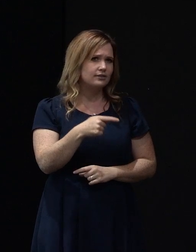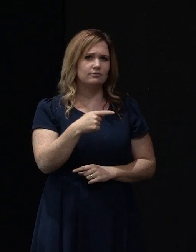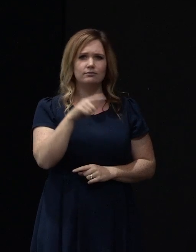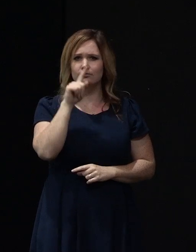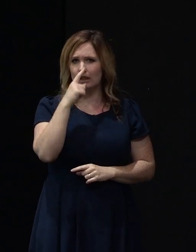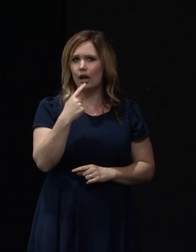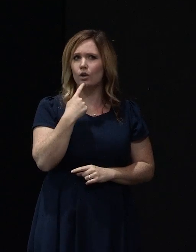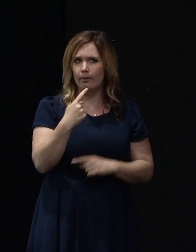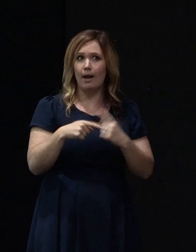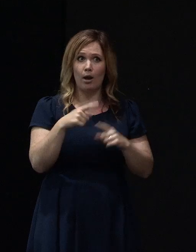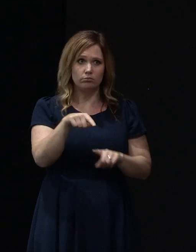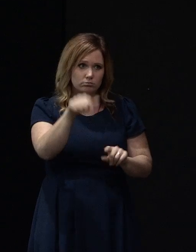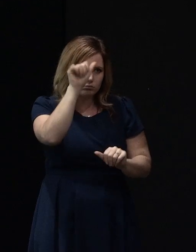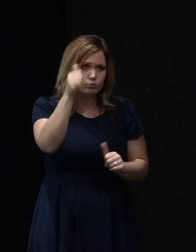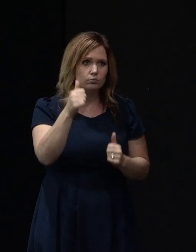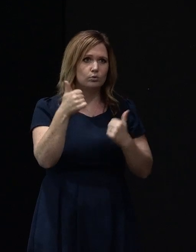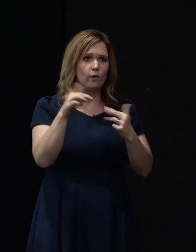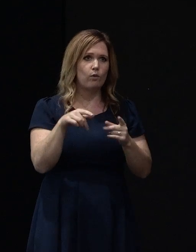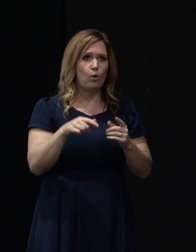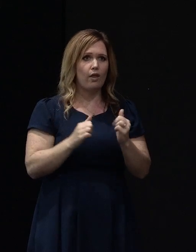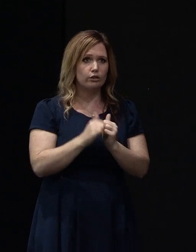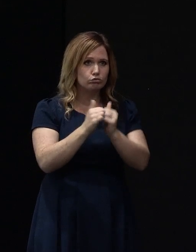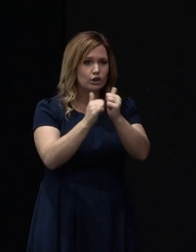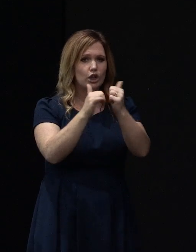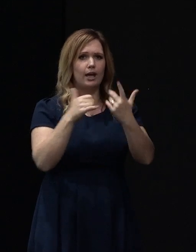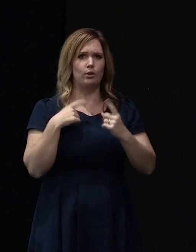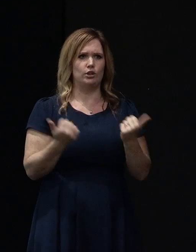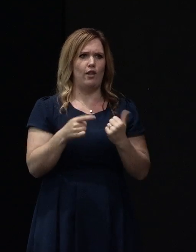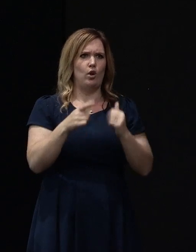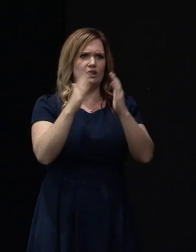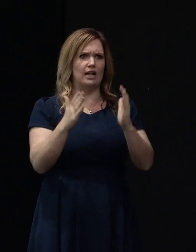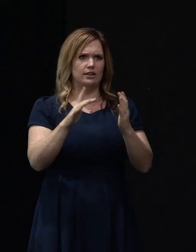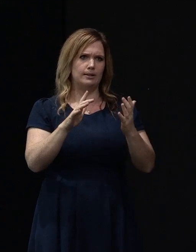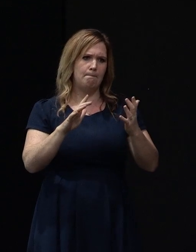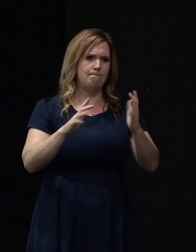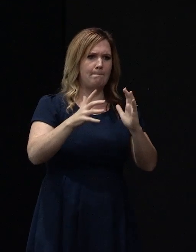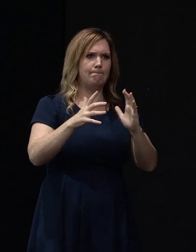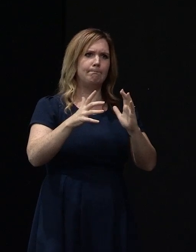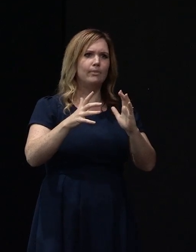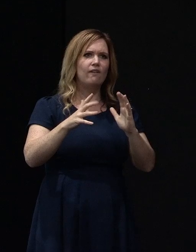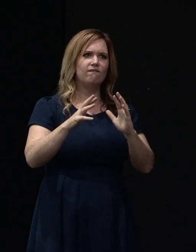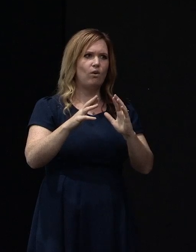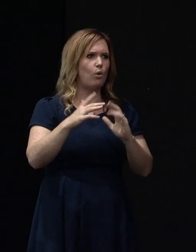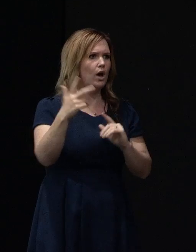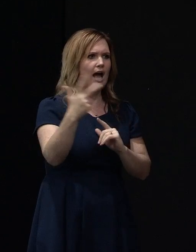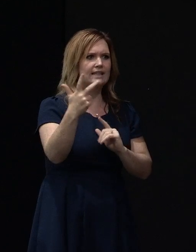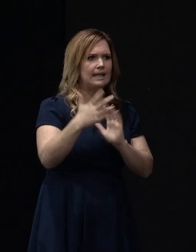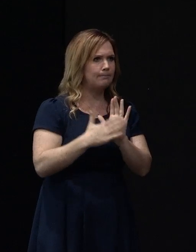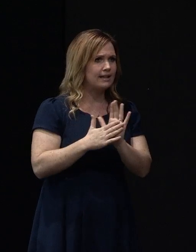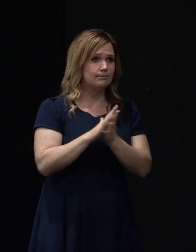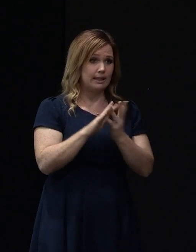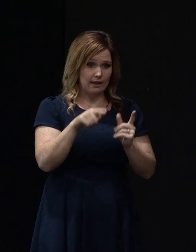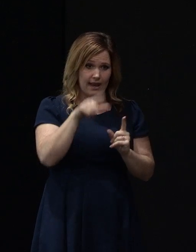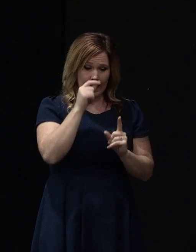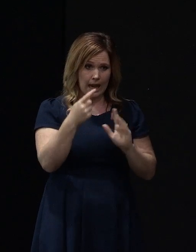wise that is on the structure. A lot of these houses have been sitting bent for 18 months. We don't know how easily they're going to come back to straighten.